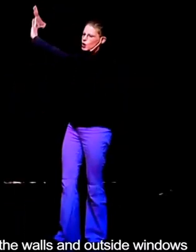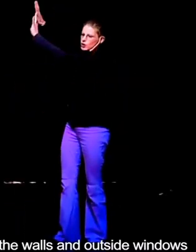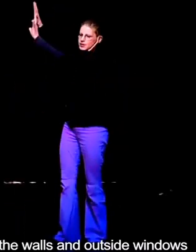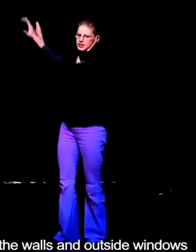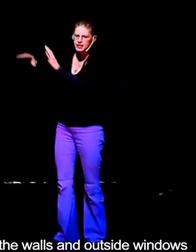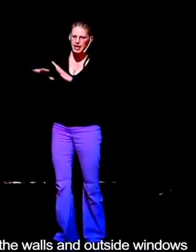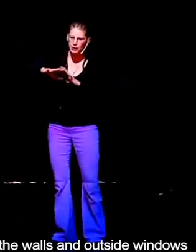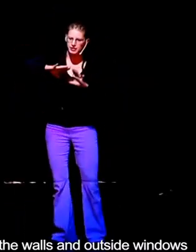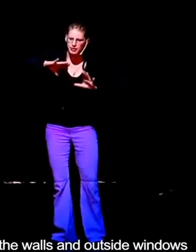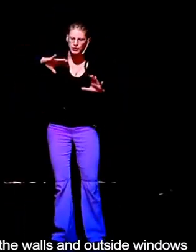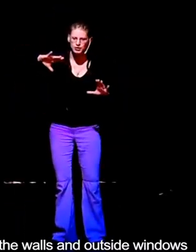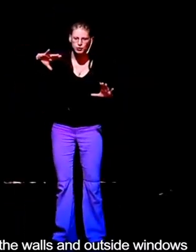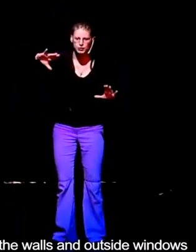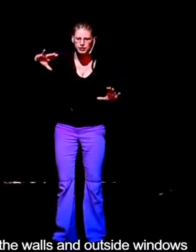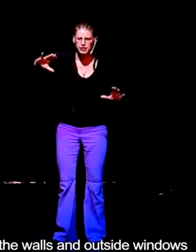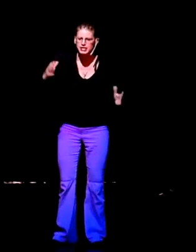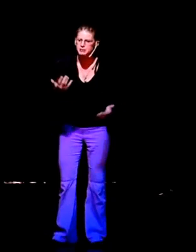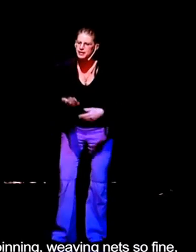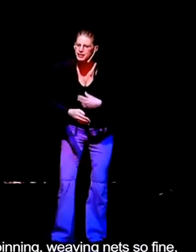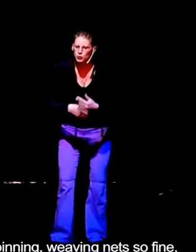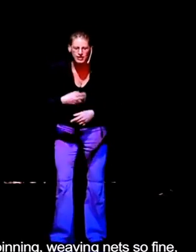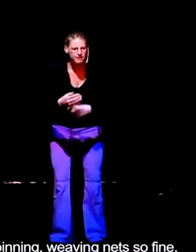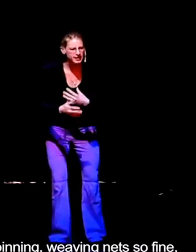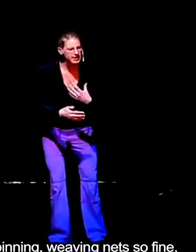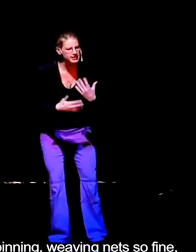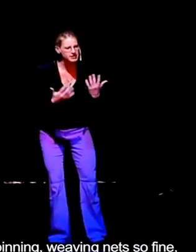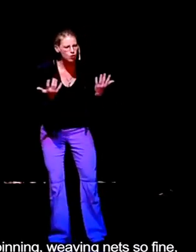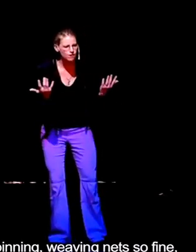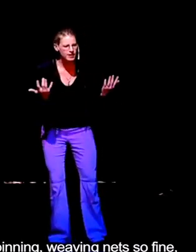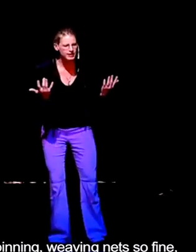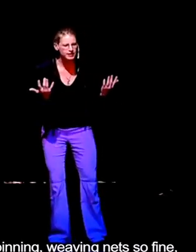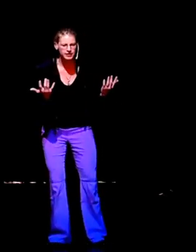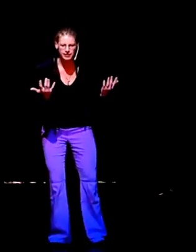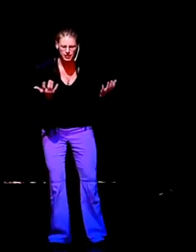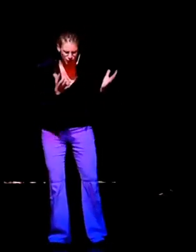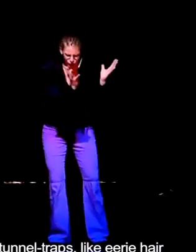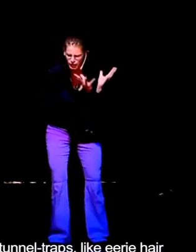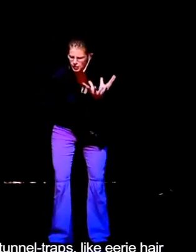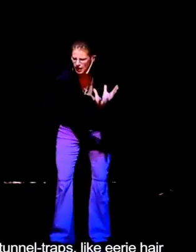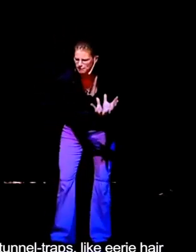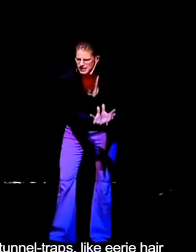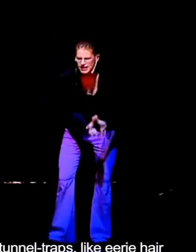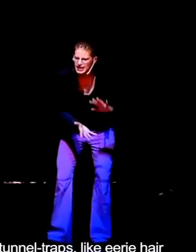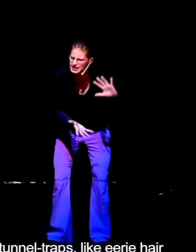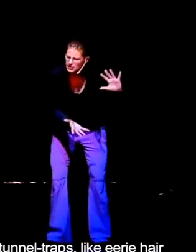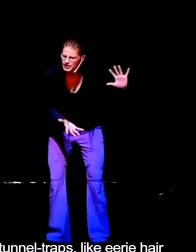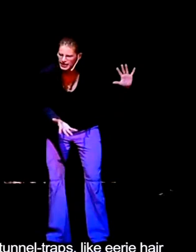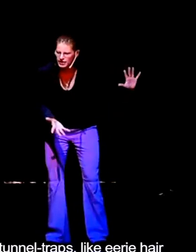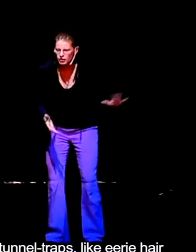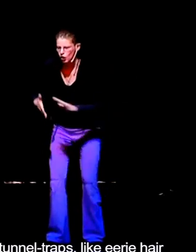walls and outside windows, spinning, weaving nets so fine, Tunnel traps, like eerie hair,